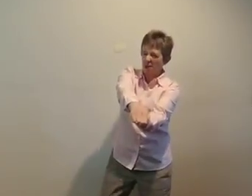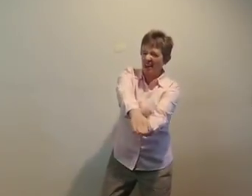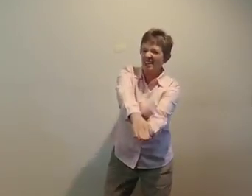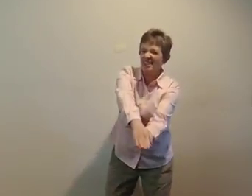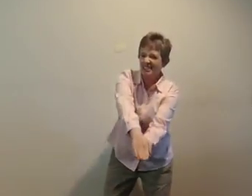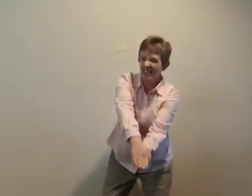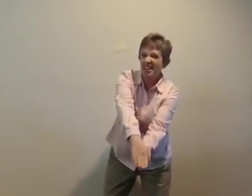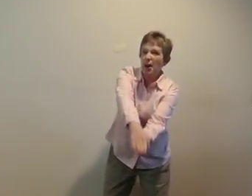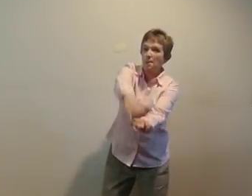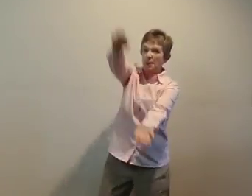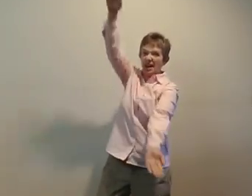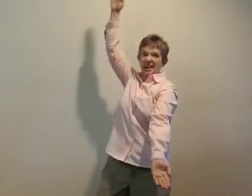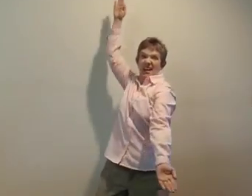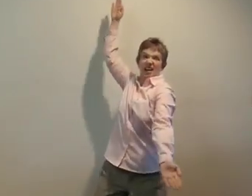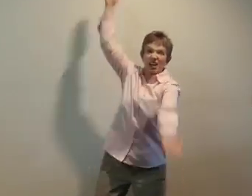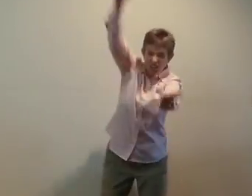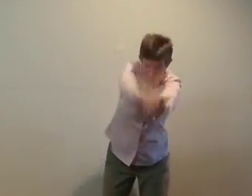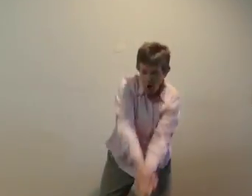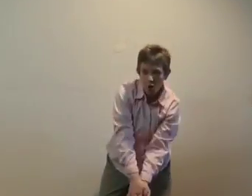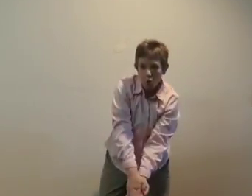might take a bite out of you.